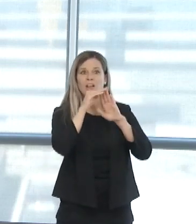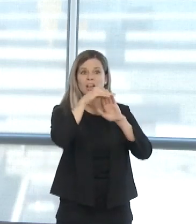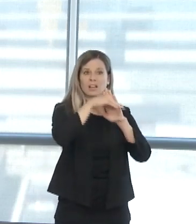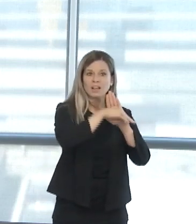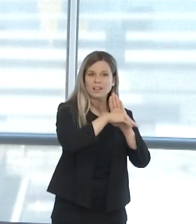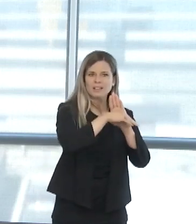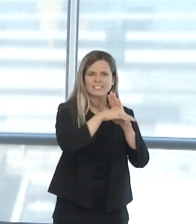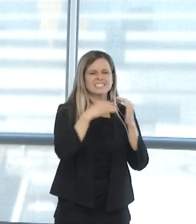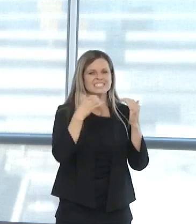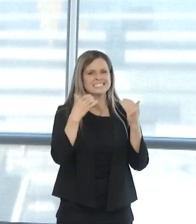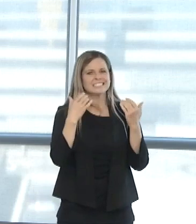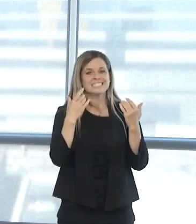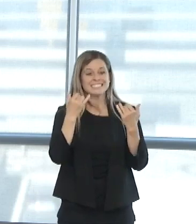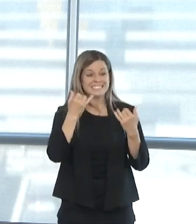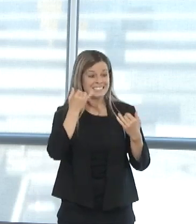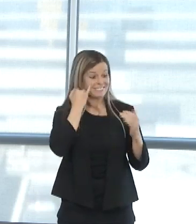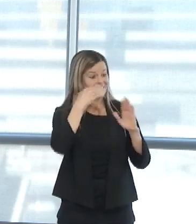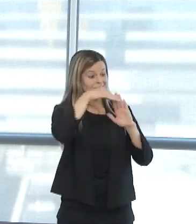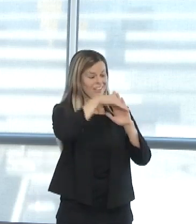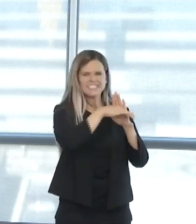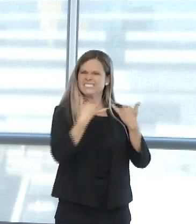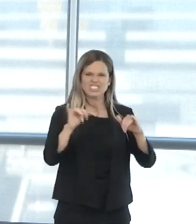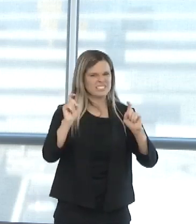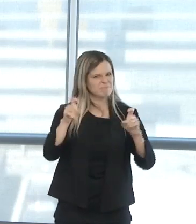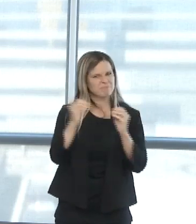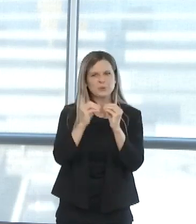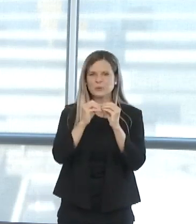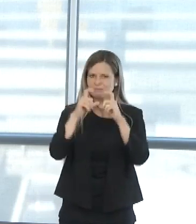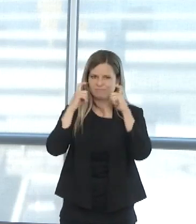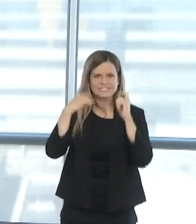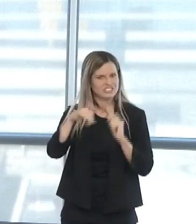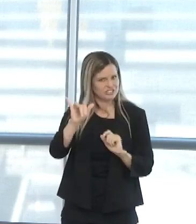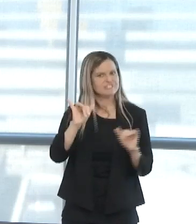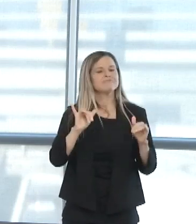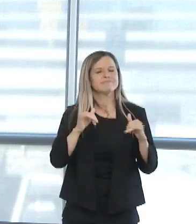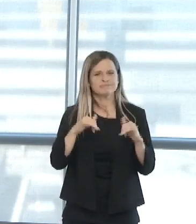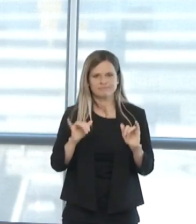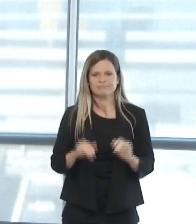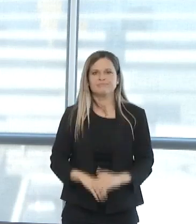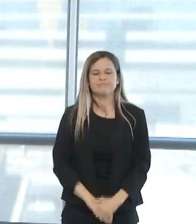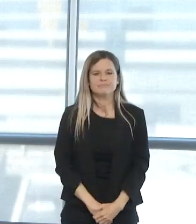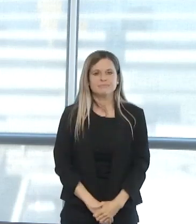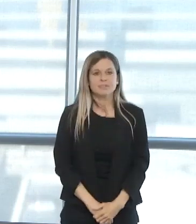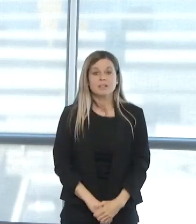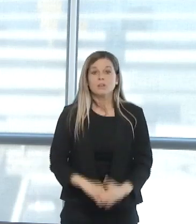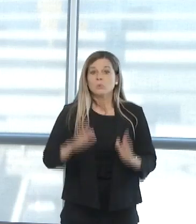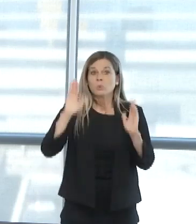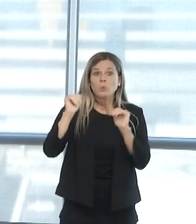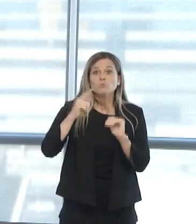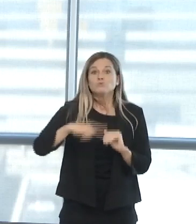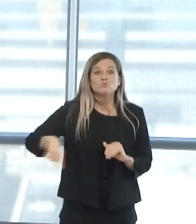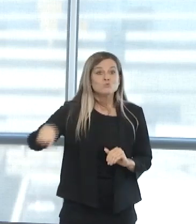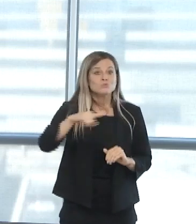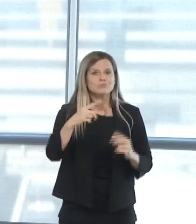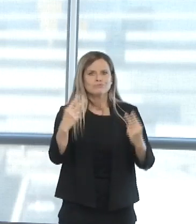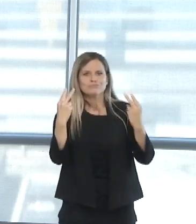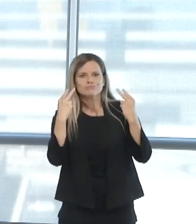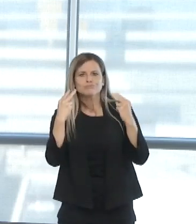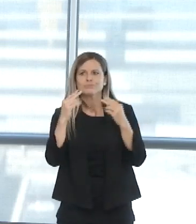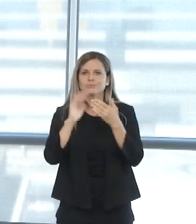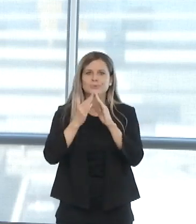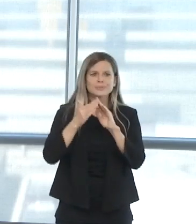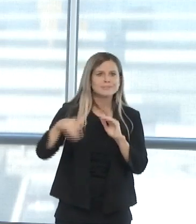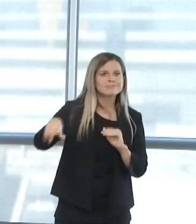everyone listening today, your neighbors, our business partners, will continue to rally in our fight